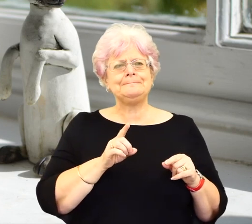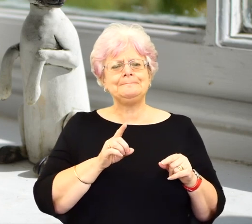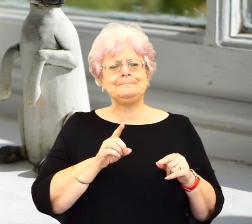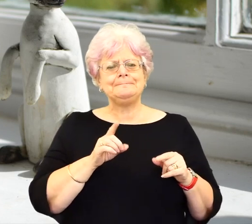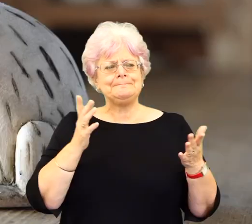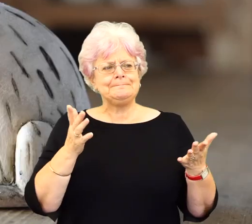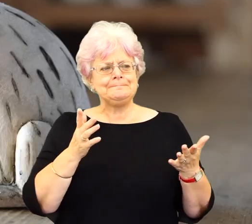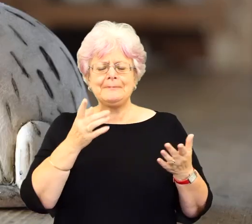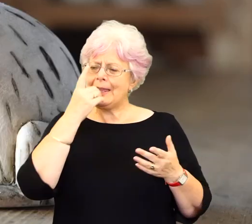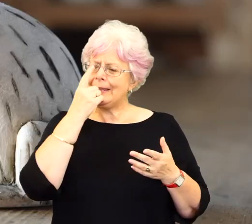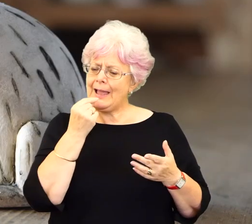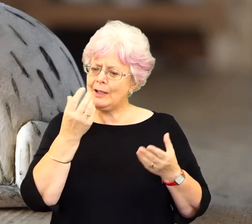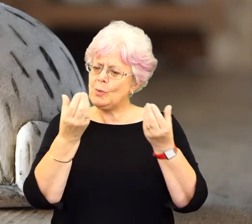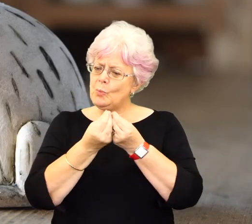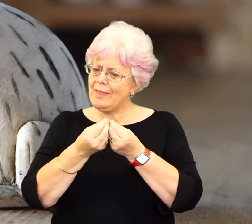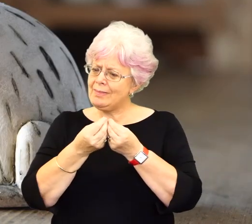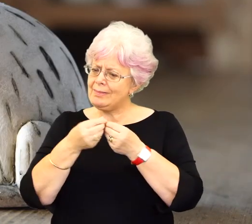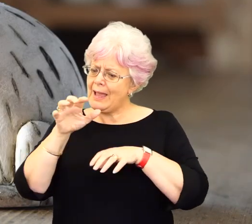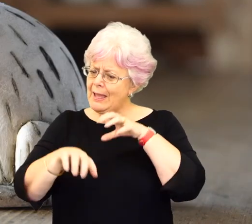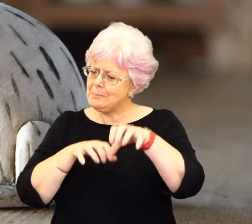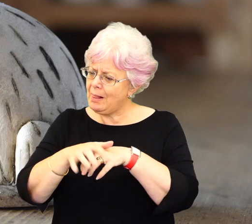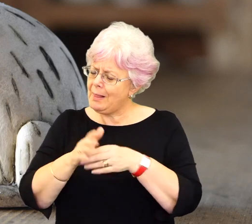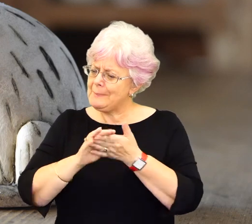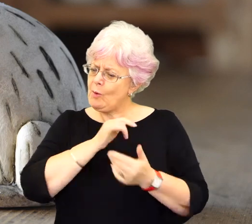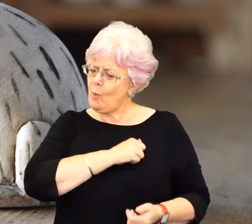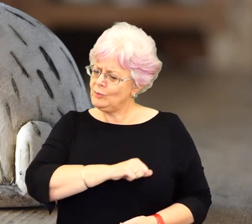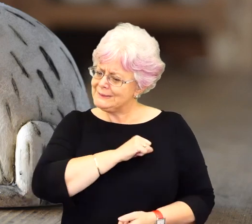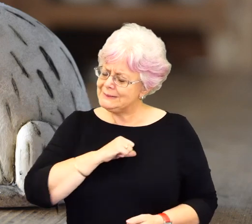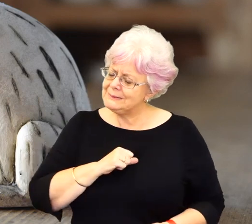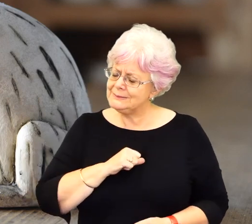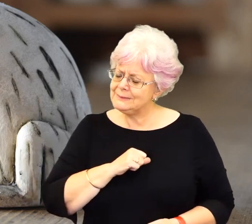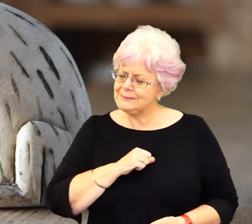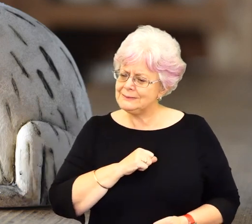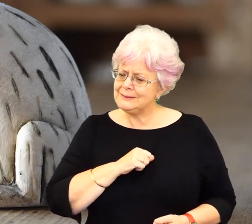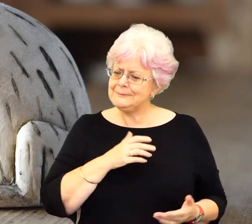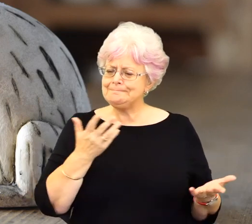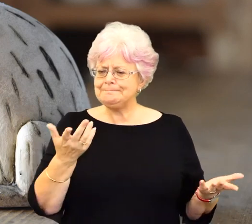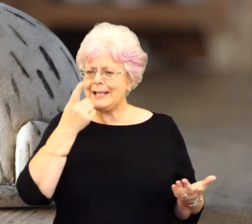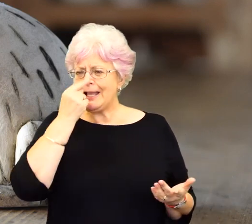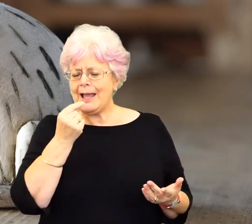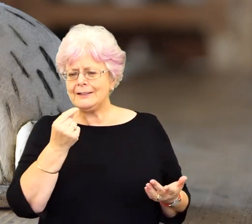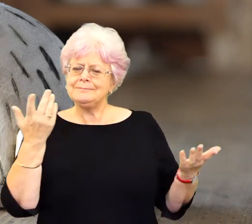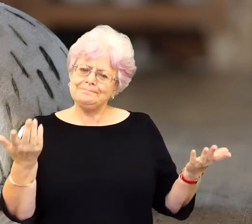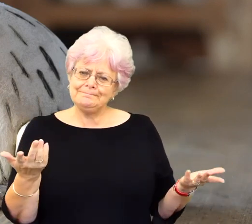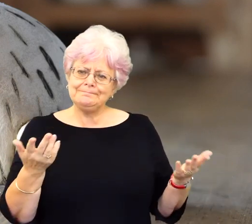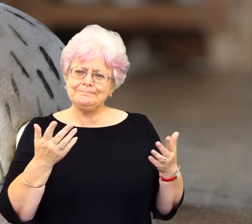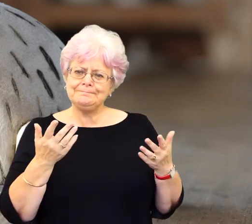us, that, that for many people, you can be very honest with animals, that sort of sense of being able to be oneself.